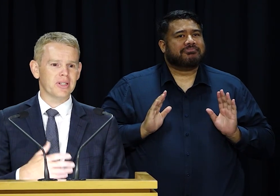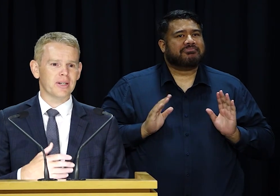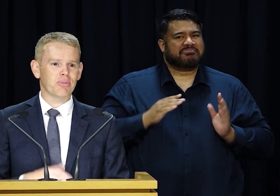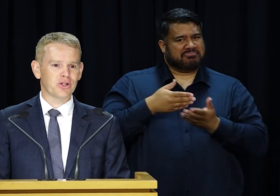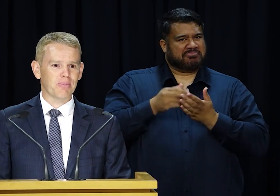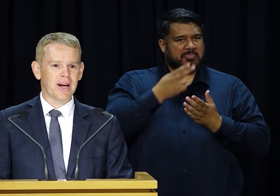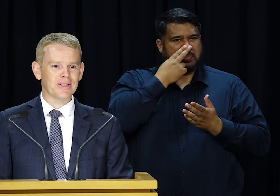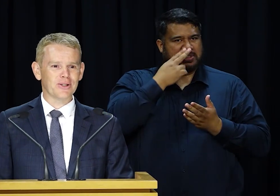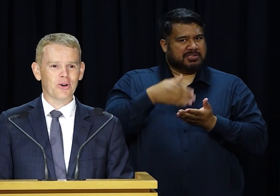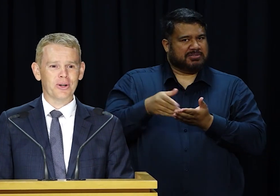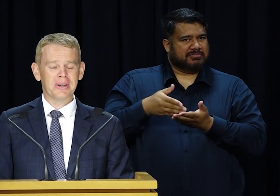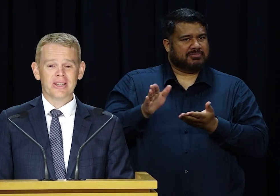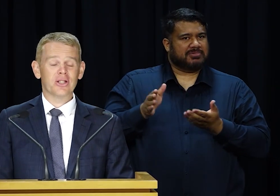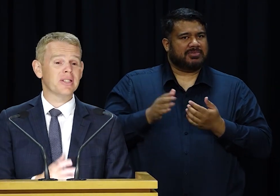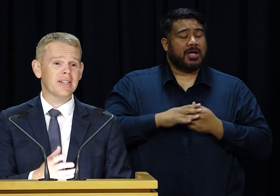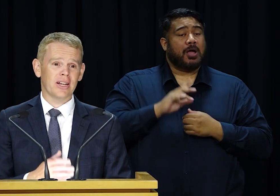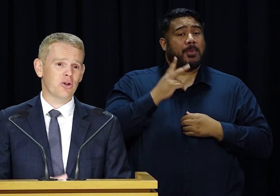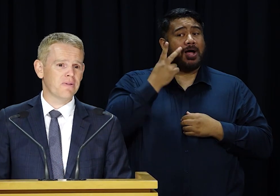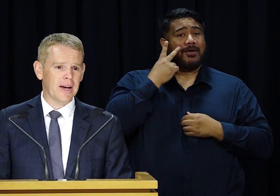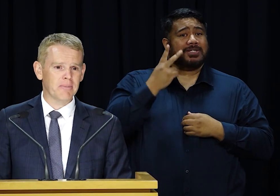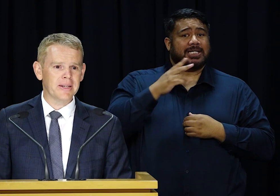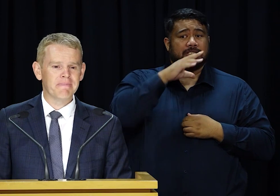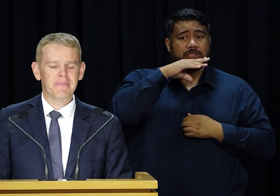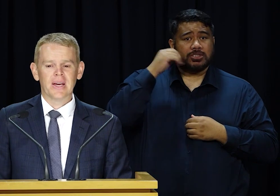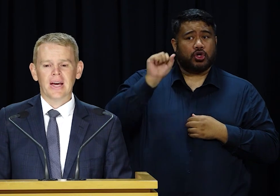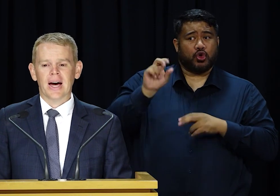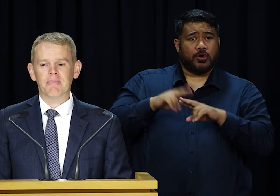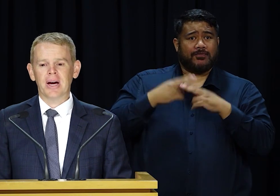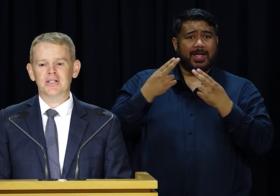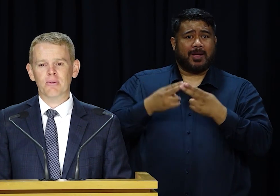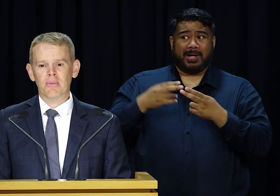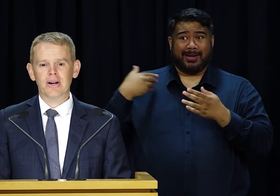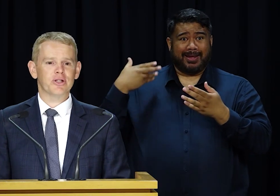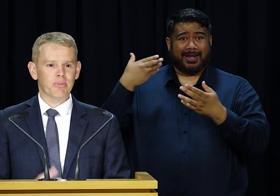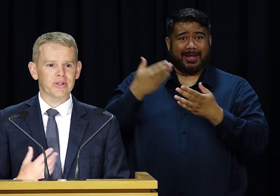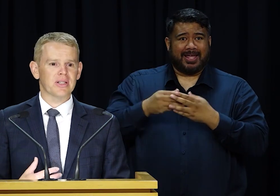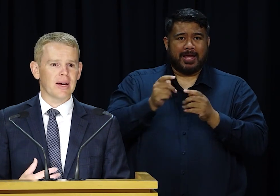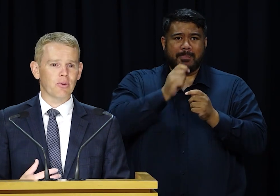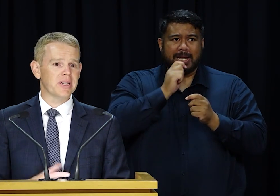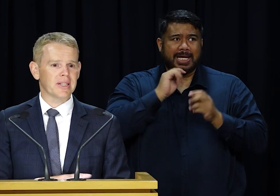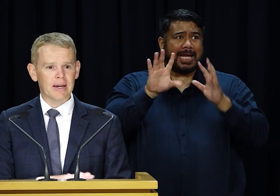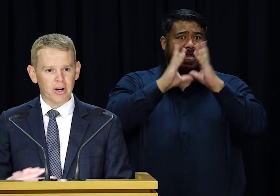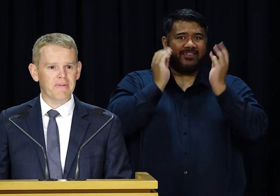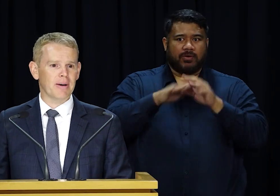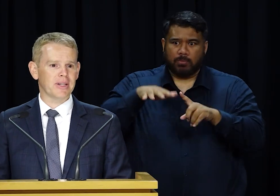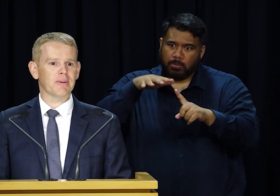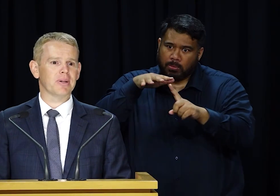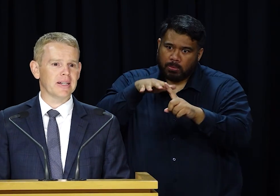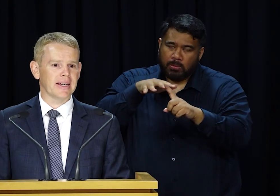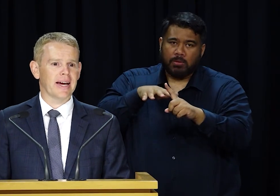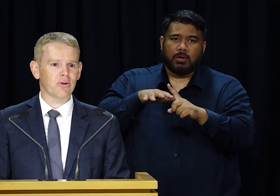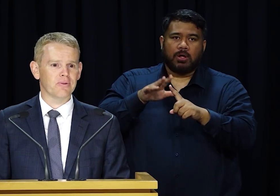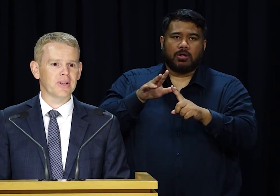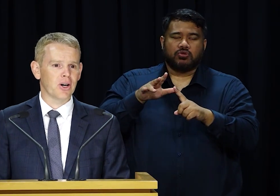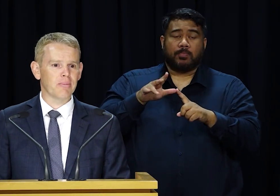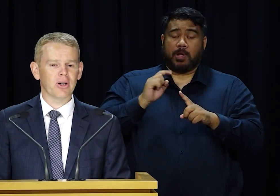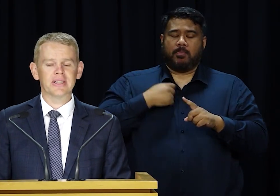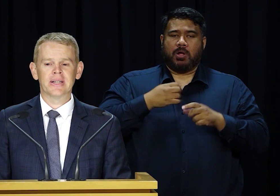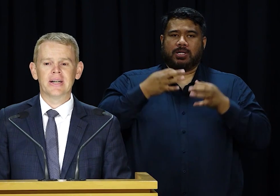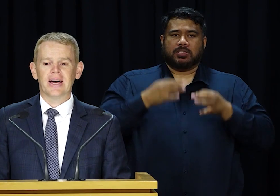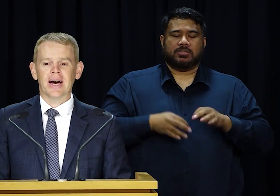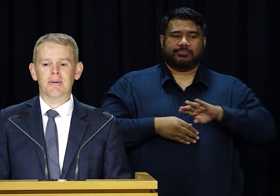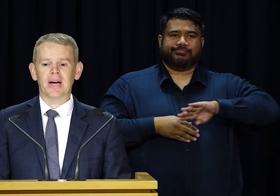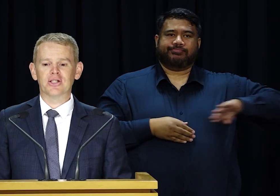scrutiny and pressure placed on Jacinda and her family. And so my response to that will be to keep my family completely out of the